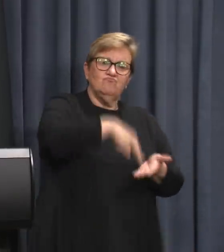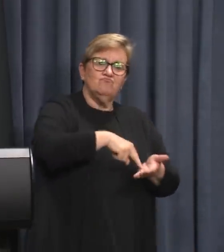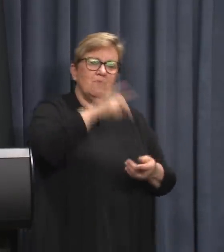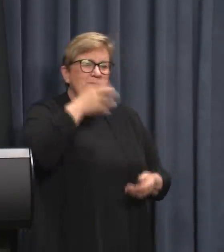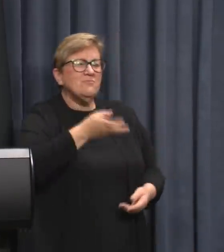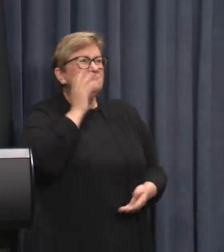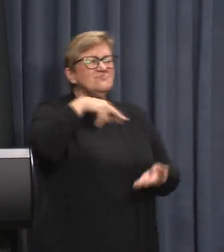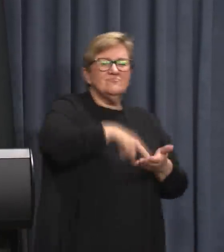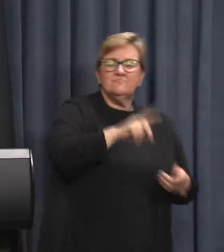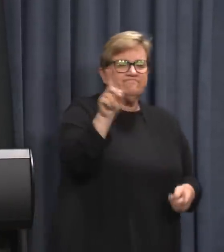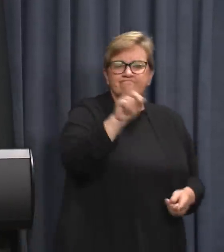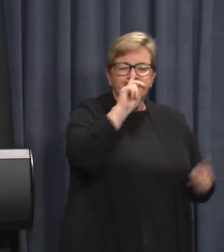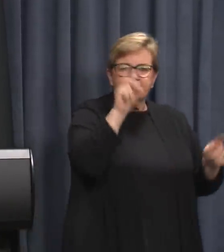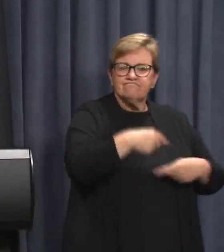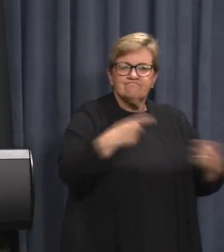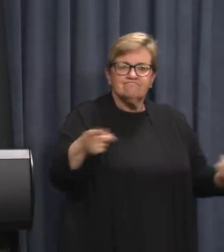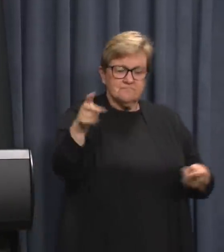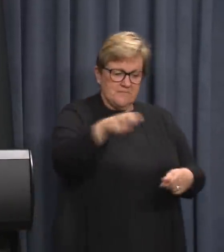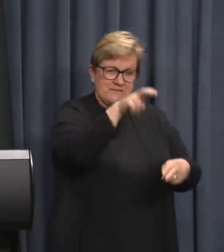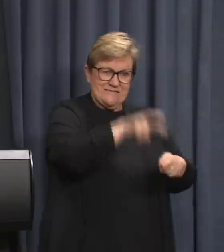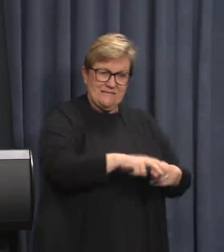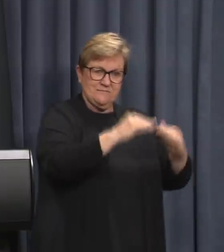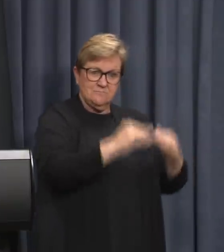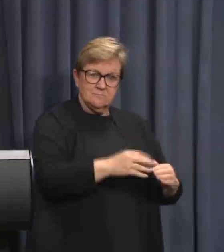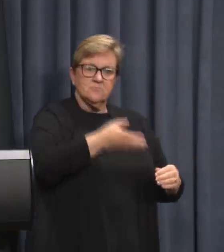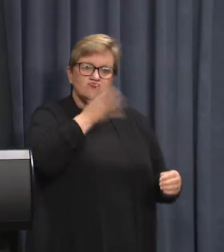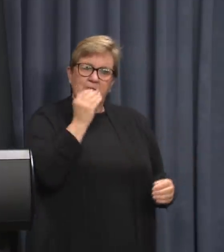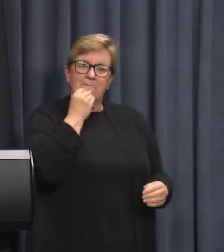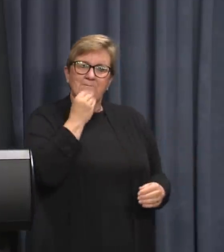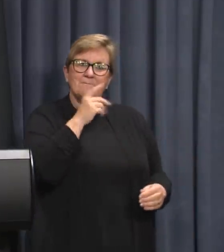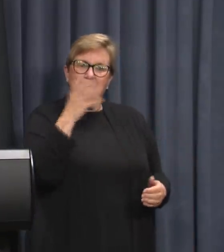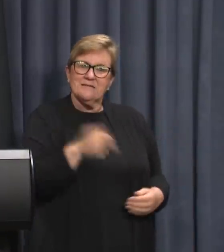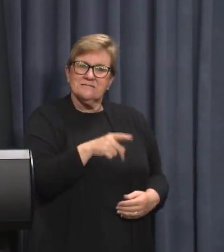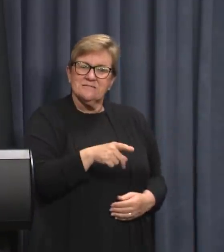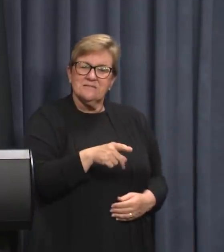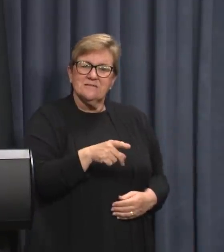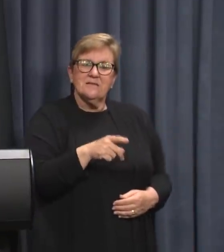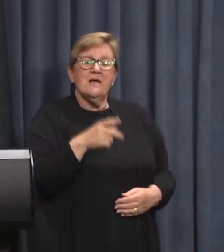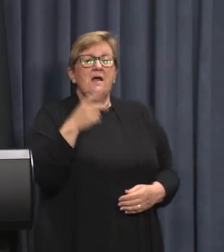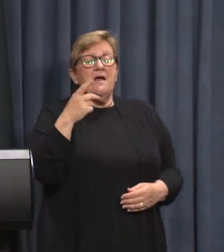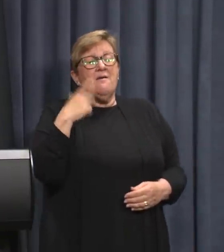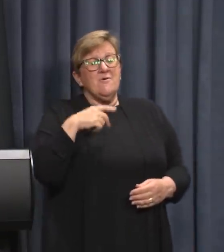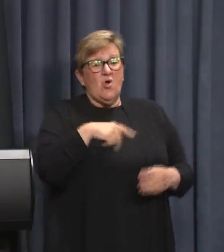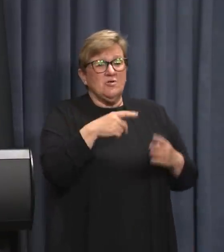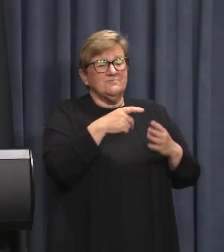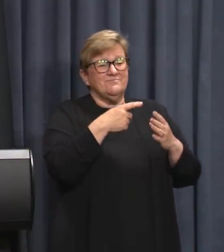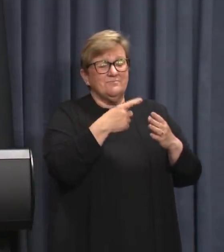everyone will be required to be seated to drink or eat. As a result of these local cases